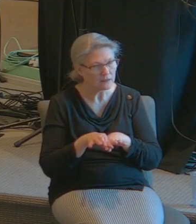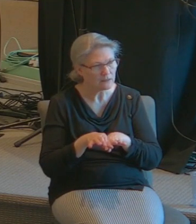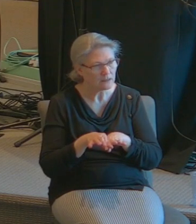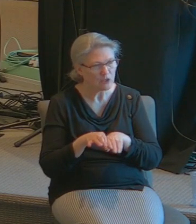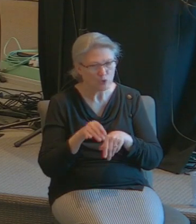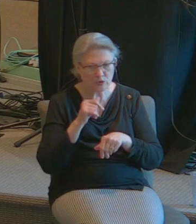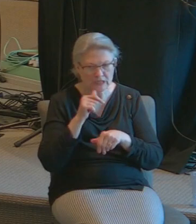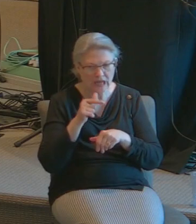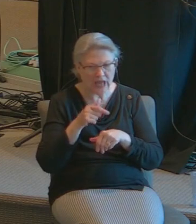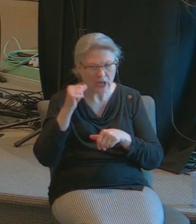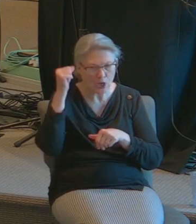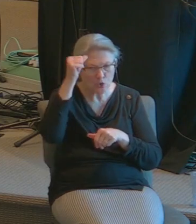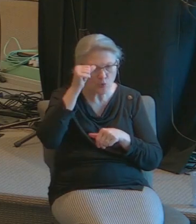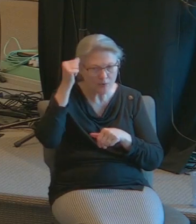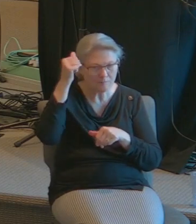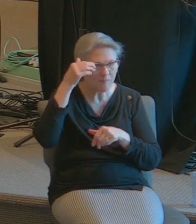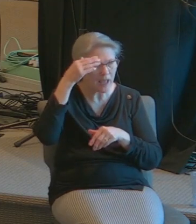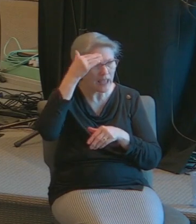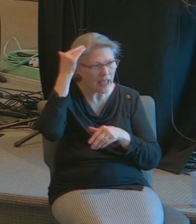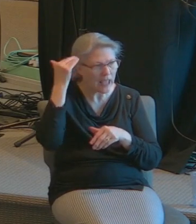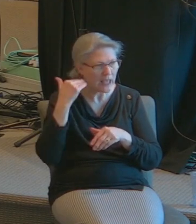you did not anoint me